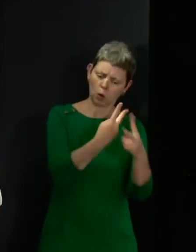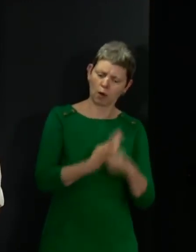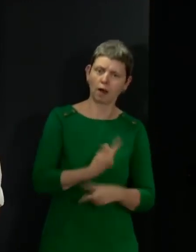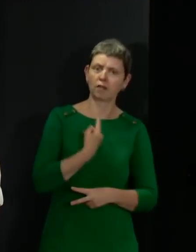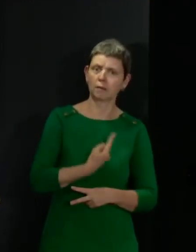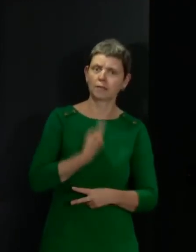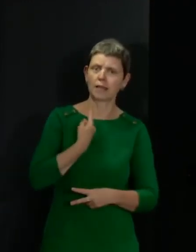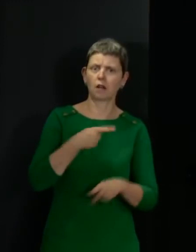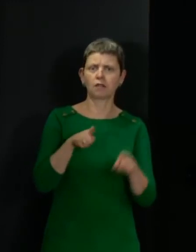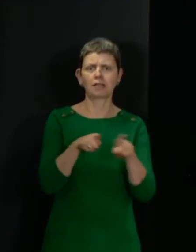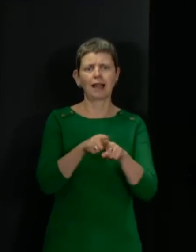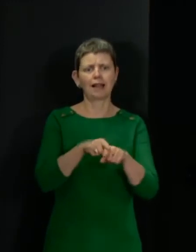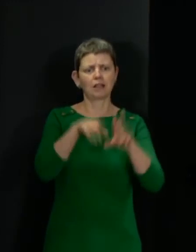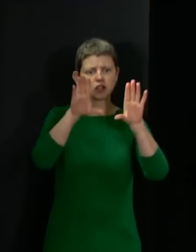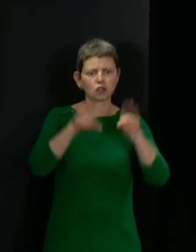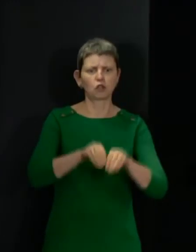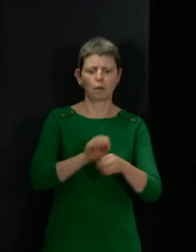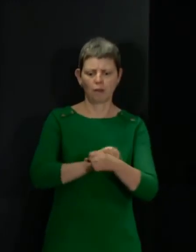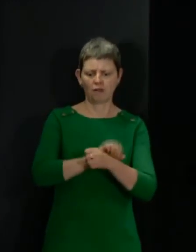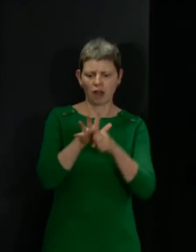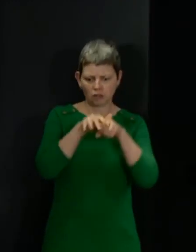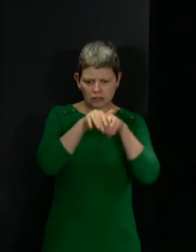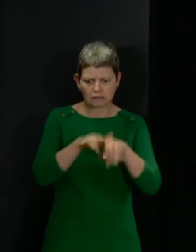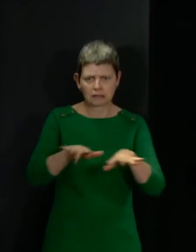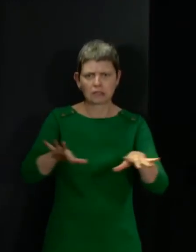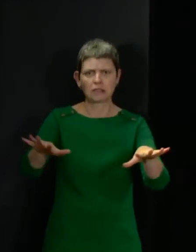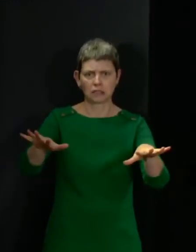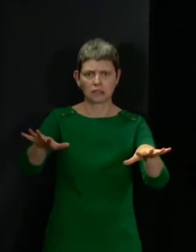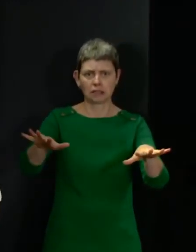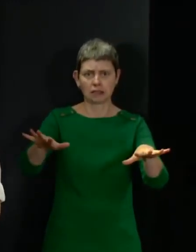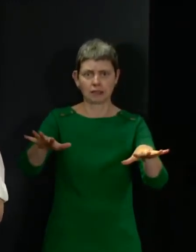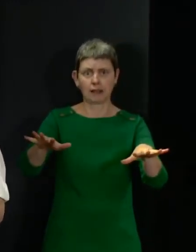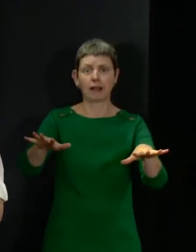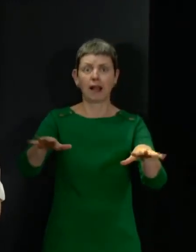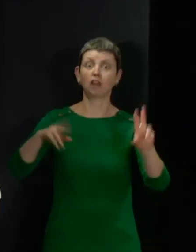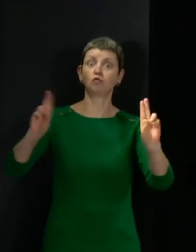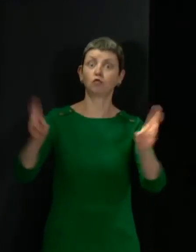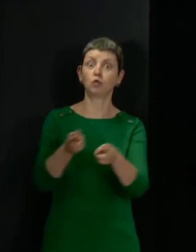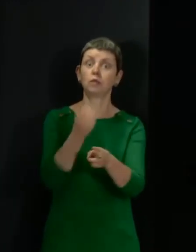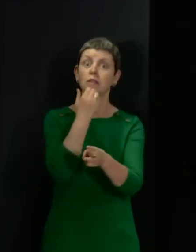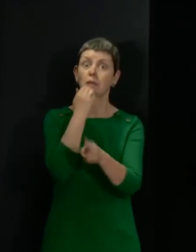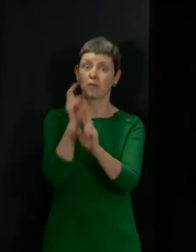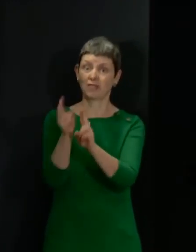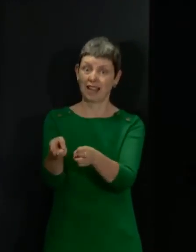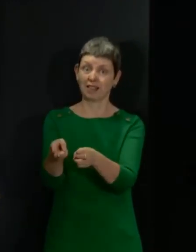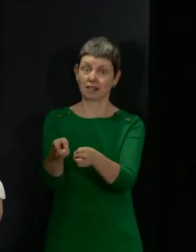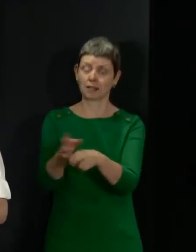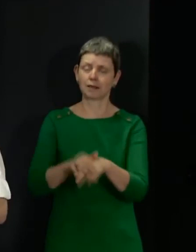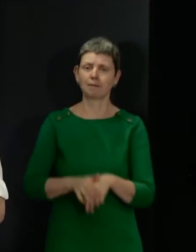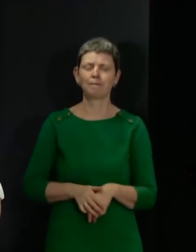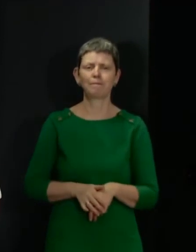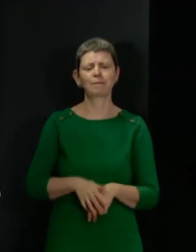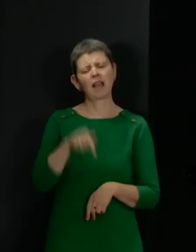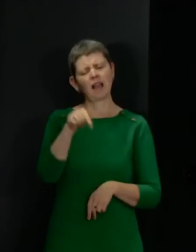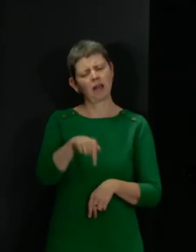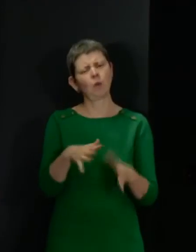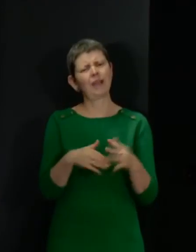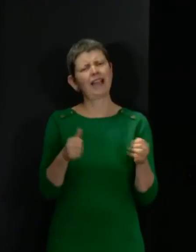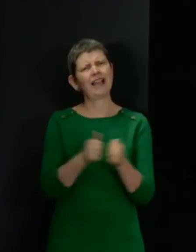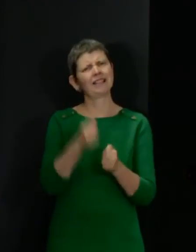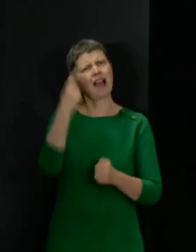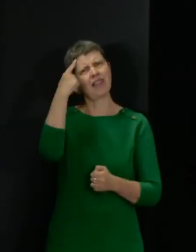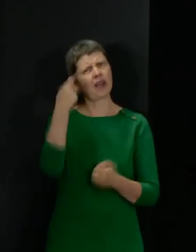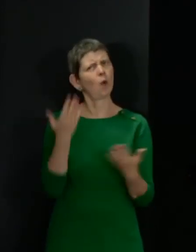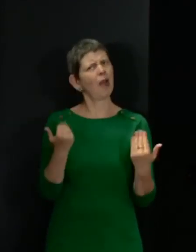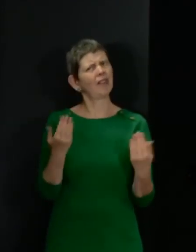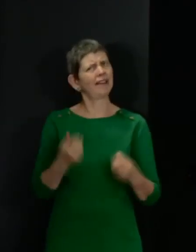spreading, and ultimately to reduce the chance of people dying. This weekend, I don't think the weather is